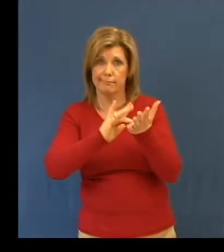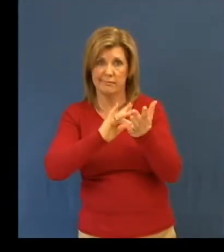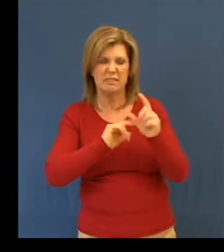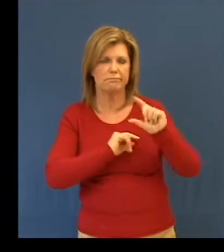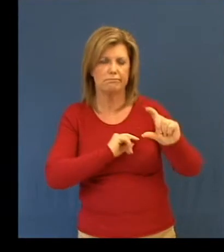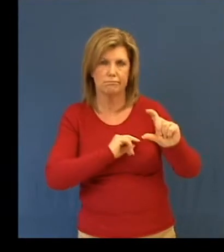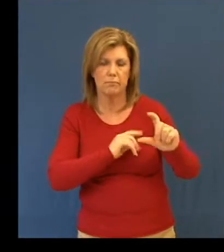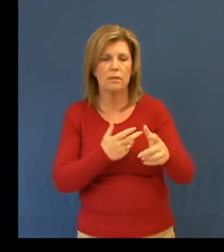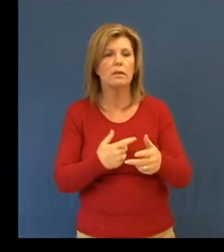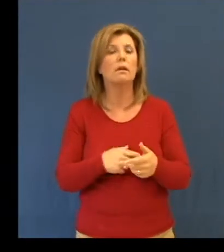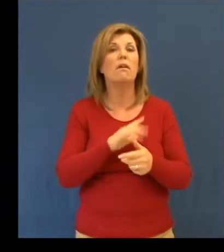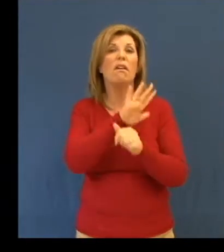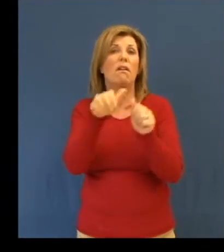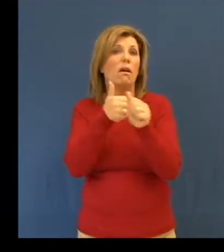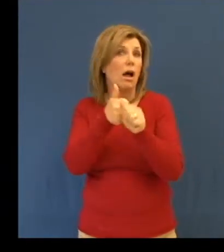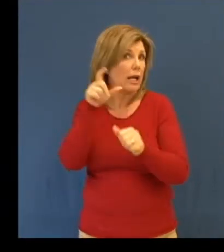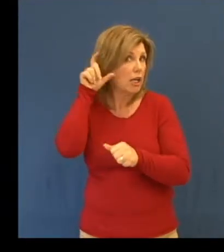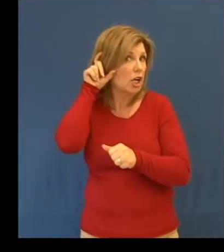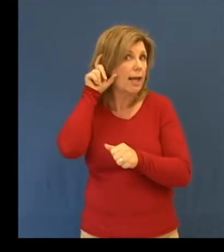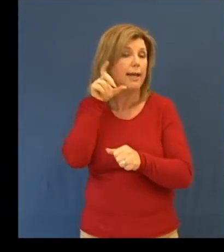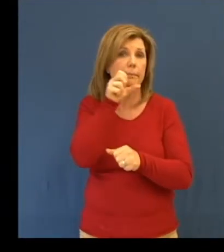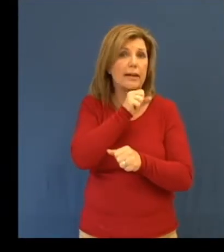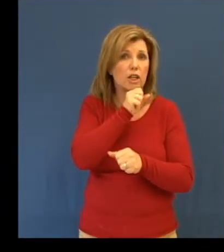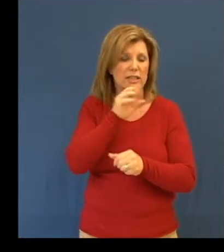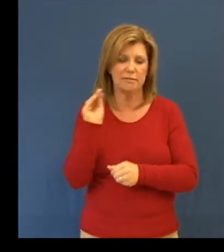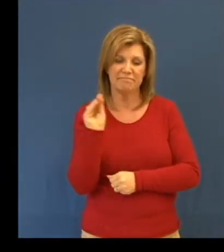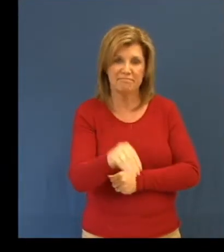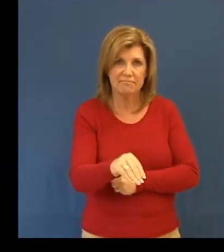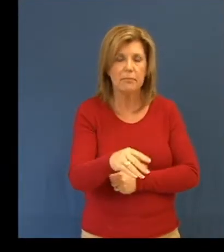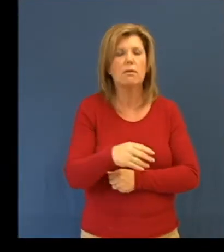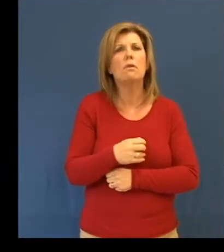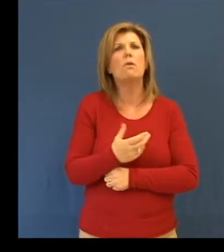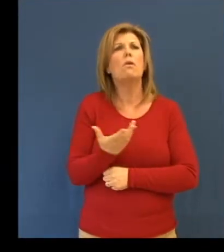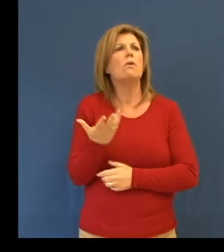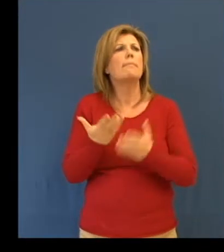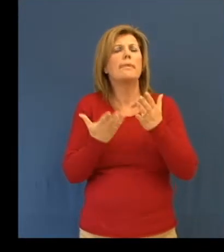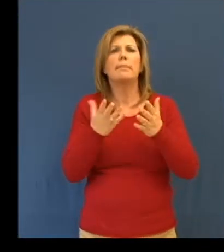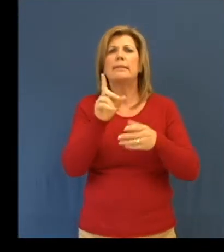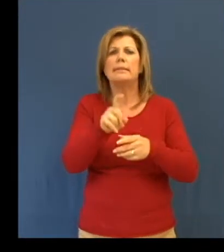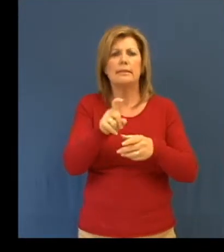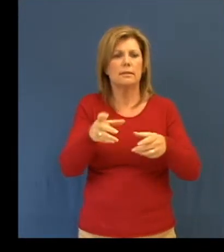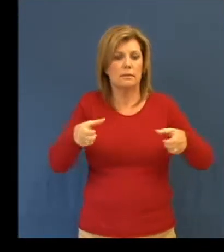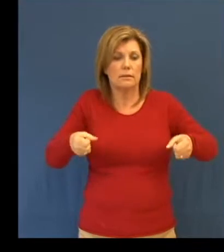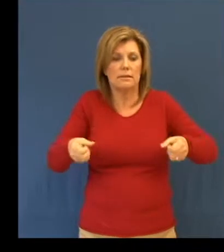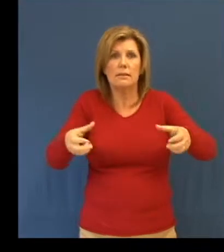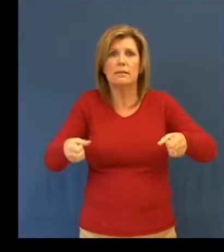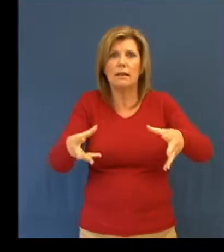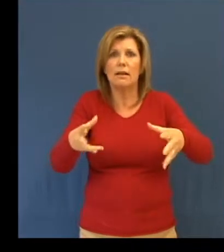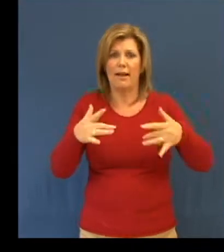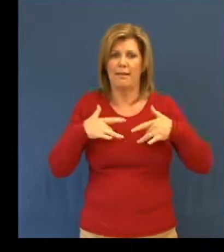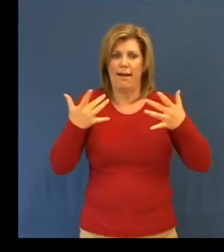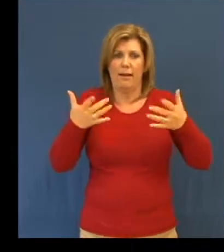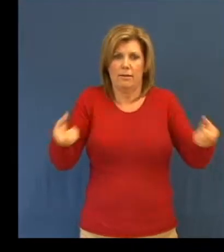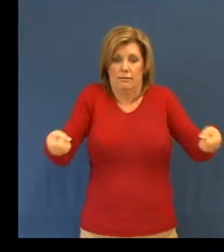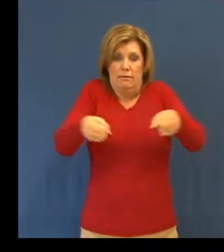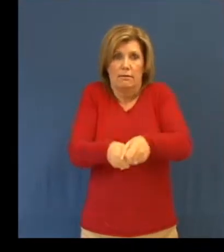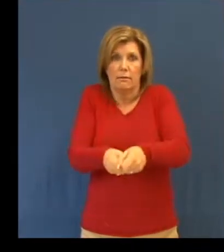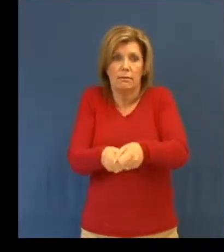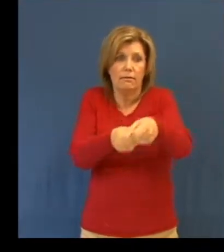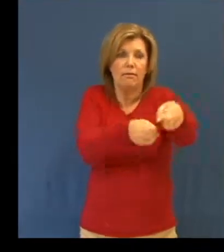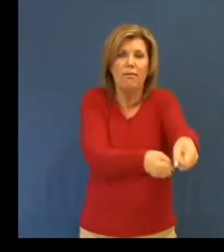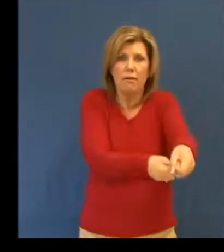medications, an additional hearing aid and spare batteries, or maybe a lightweight manual wheelchair.